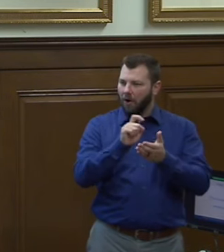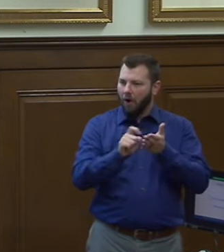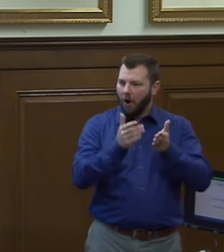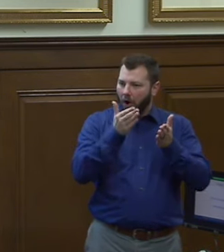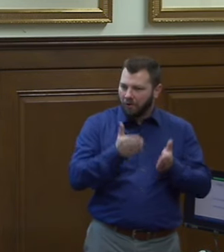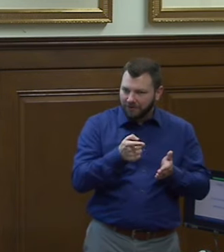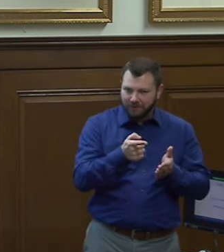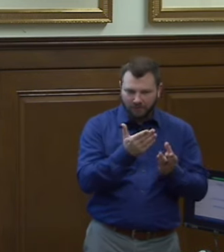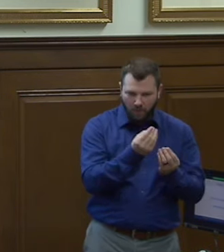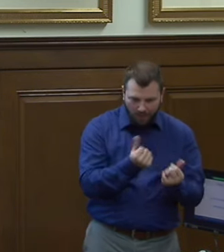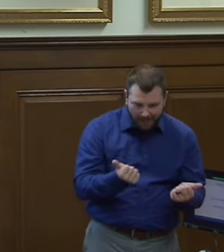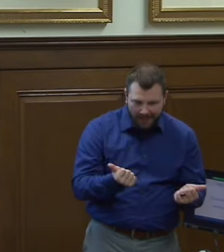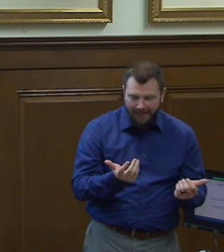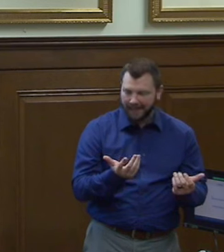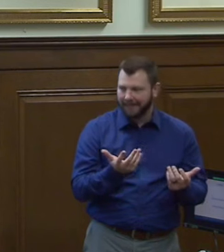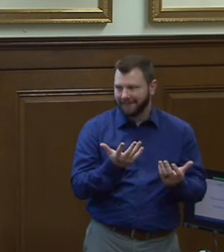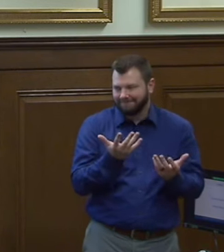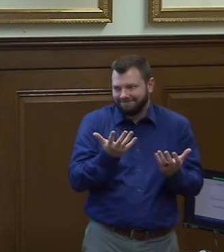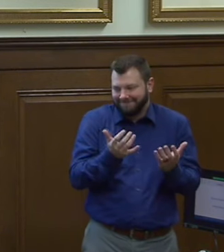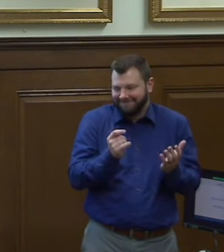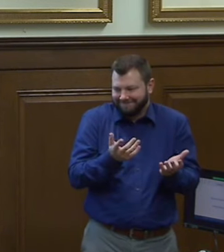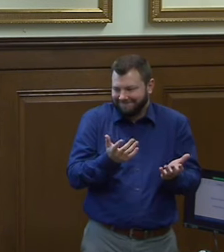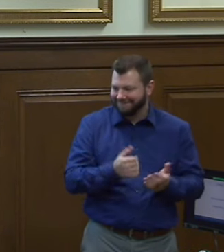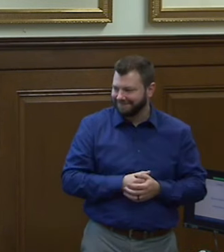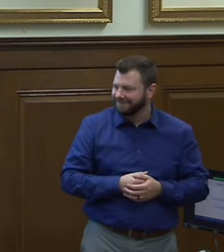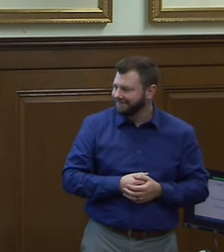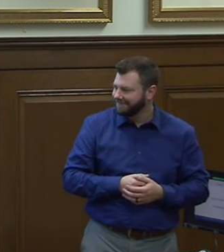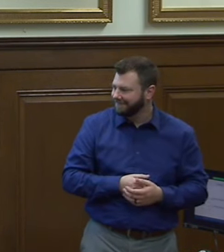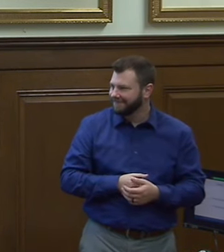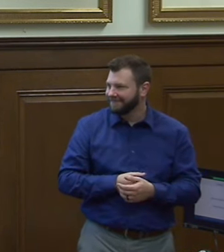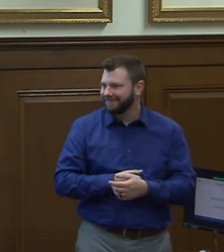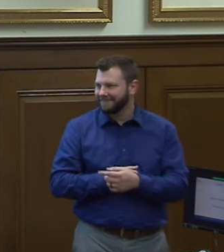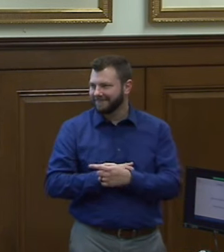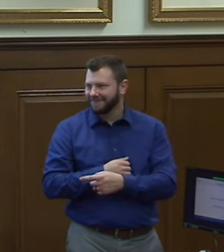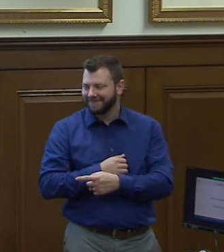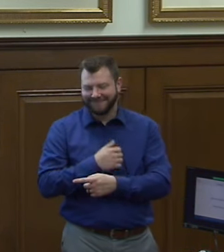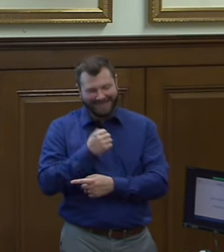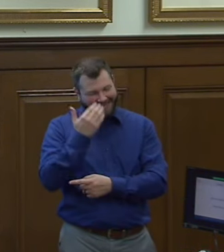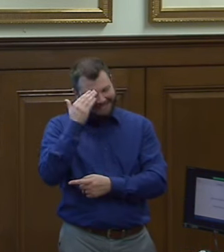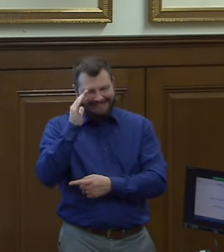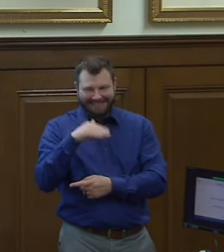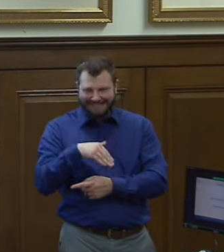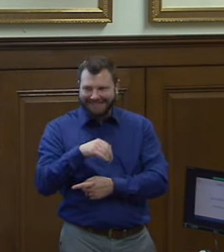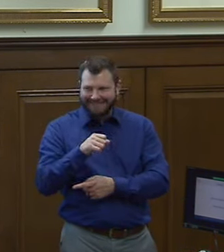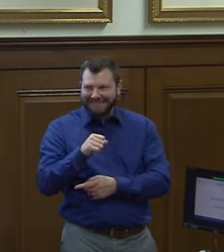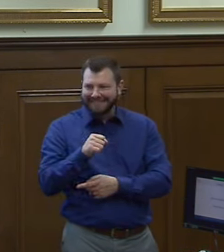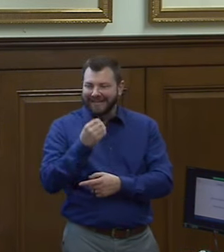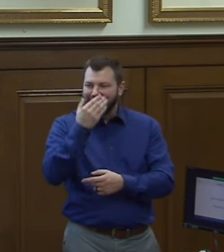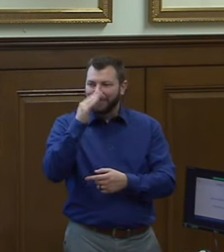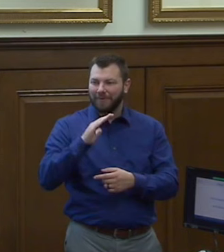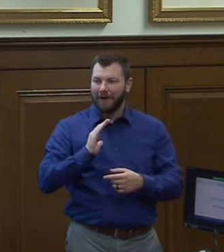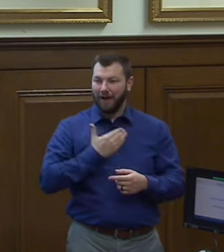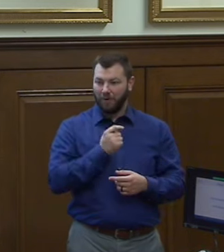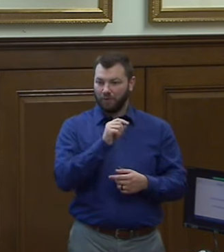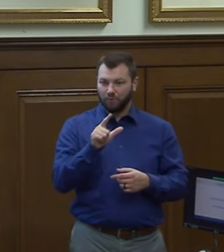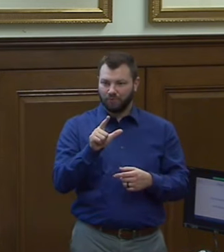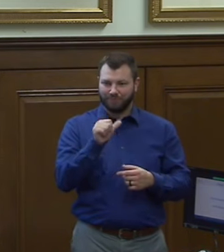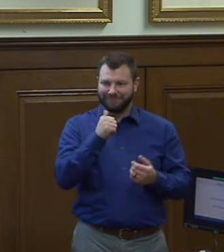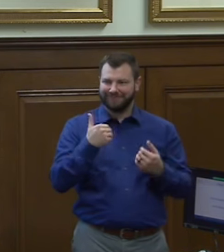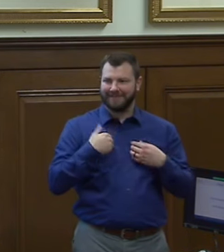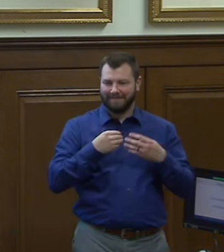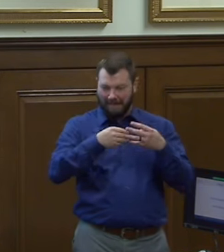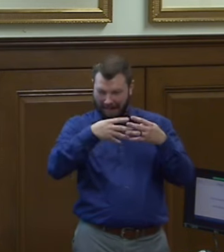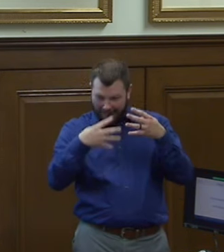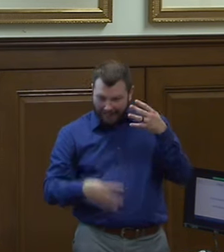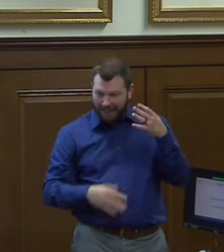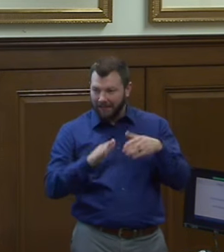know and i know that this um our tools don't have an exhaustive list of